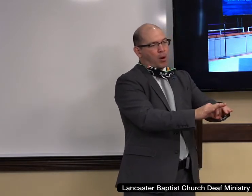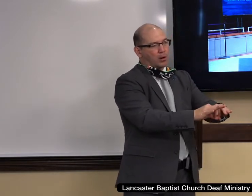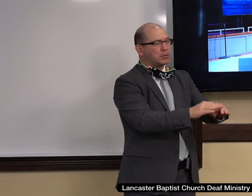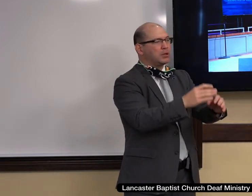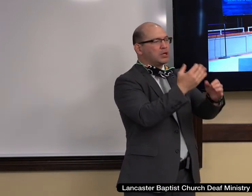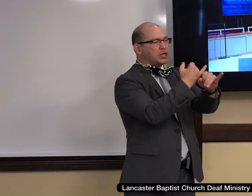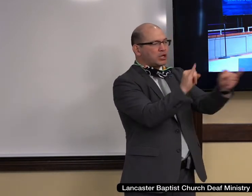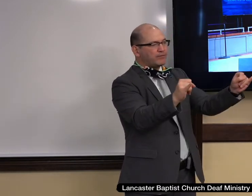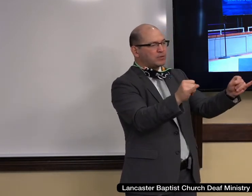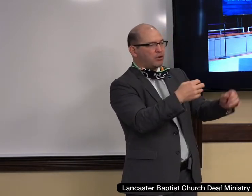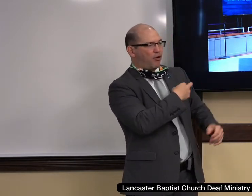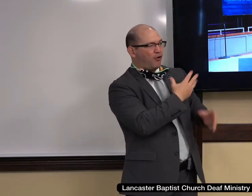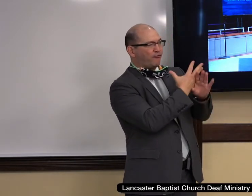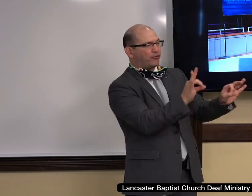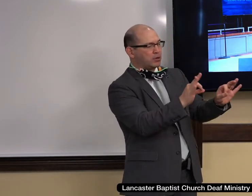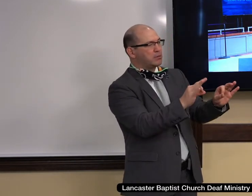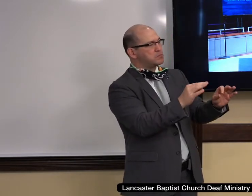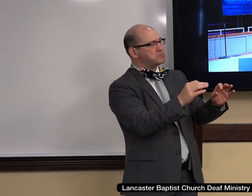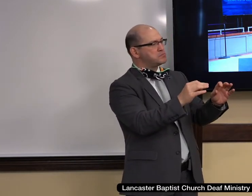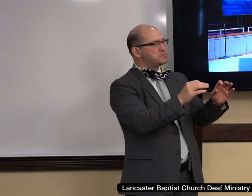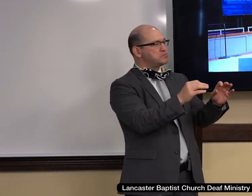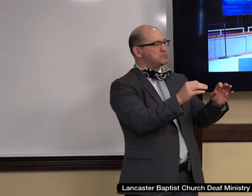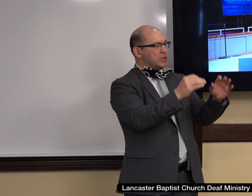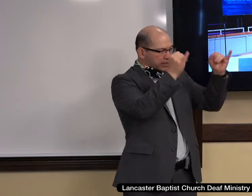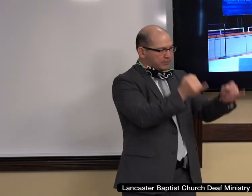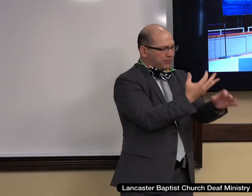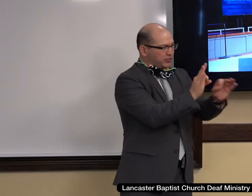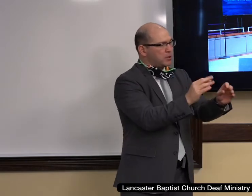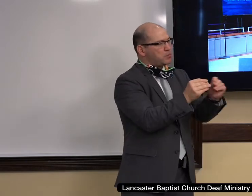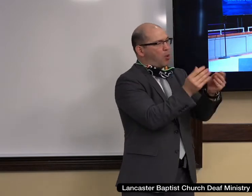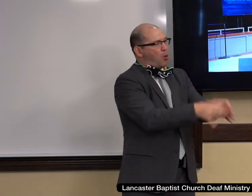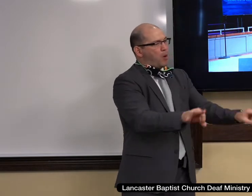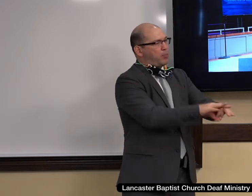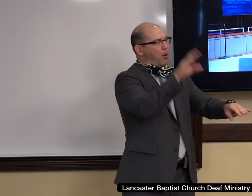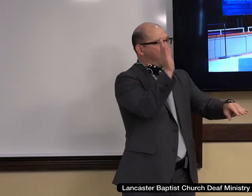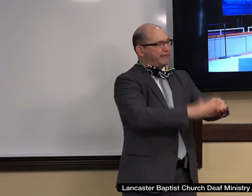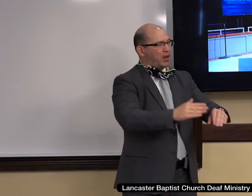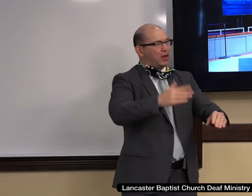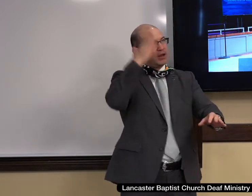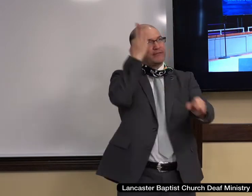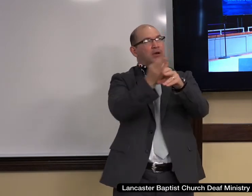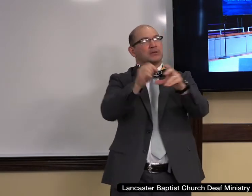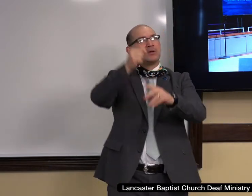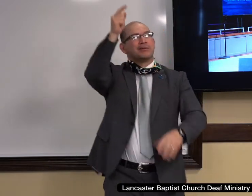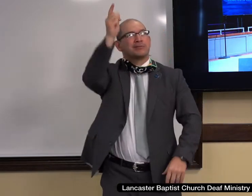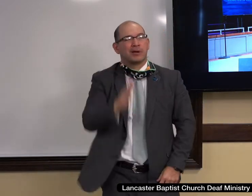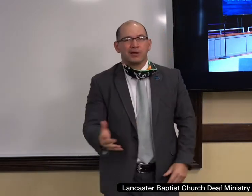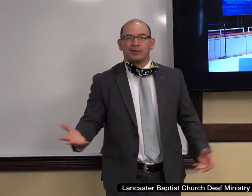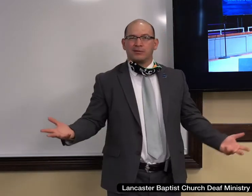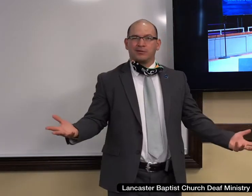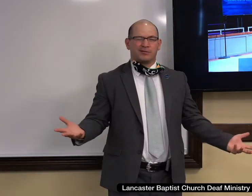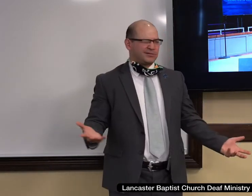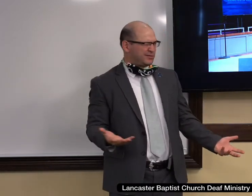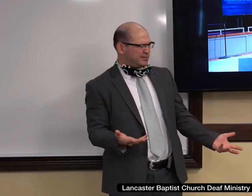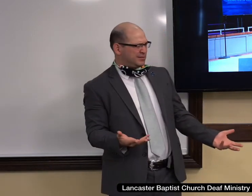pastor even though she did not believe in God. That is the extent to which relativism has invaded